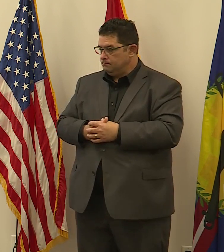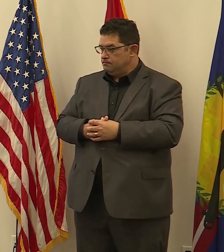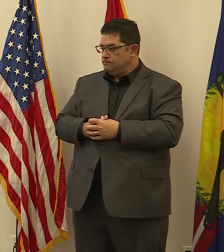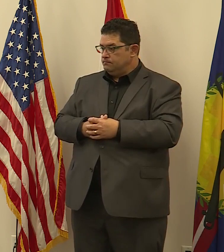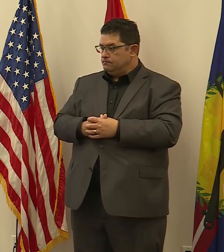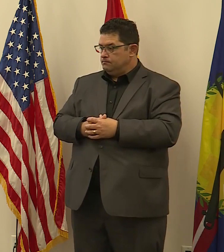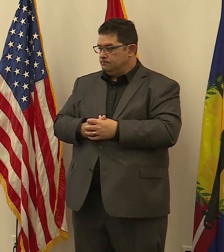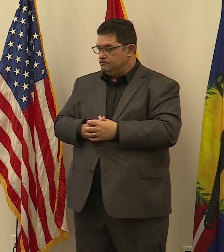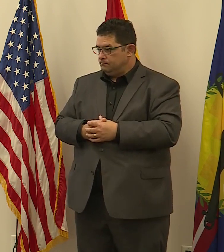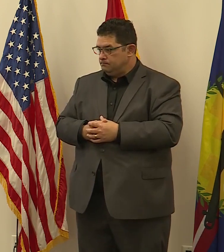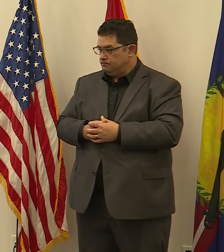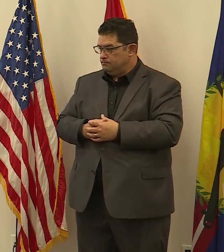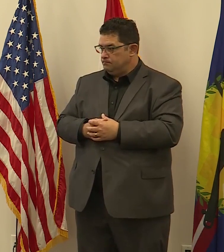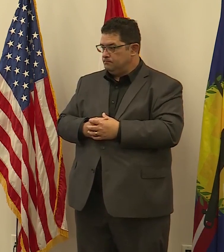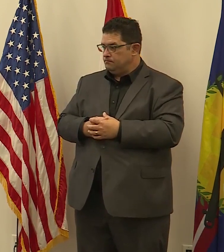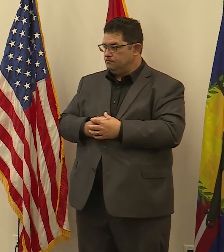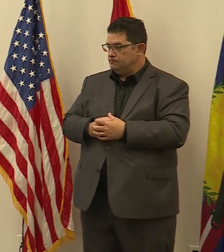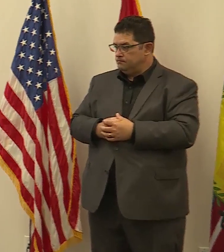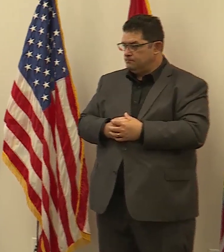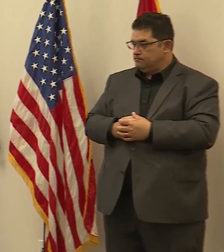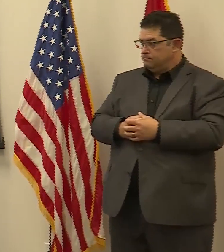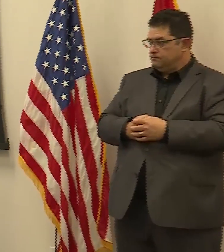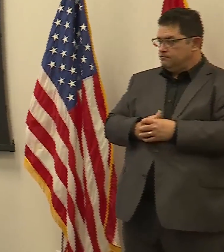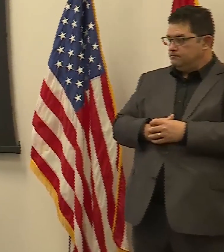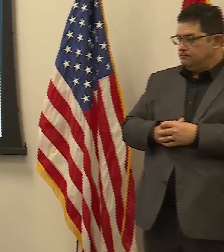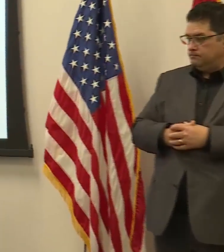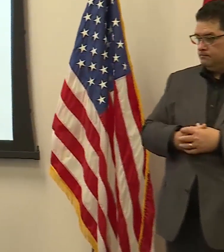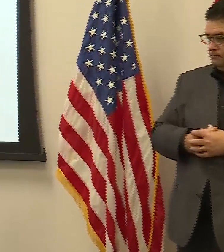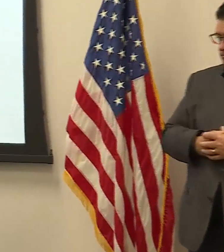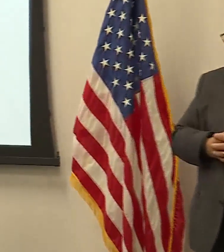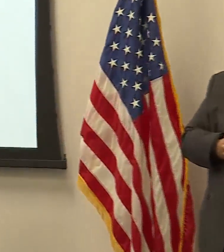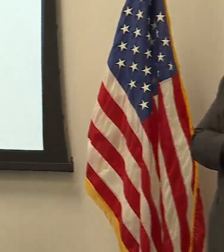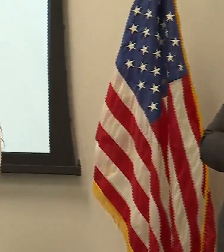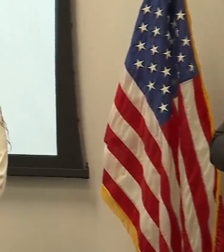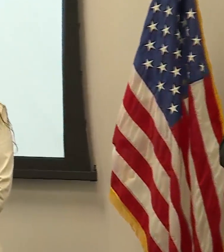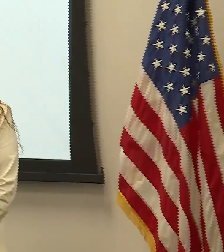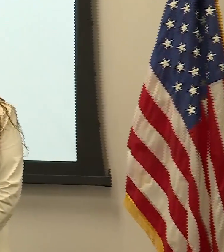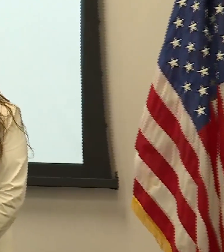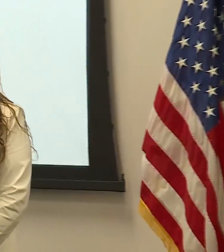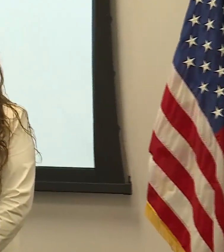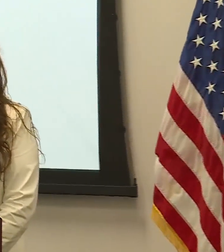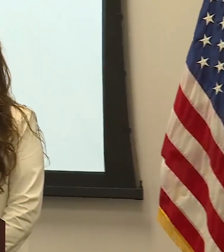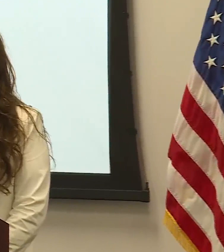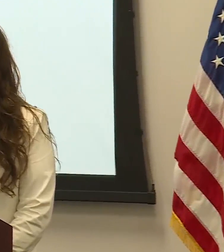doors, we here to be able to bring all the concerns to the county.